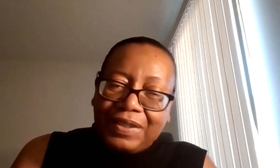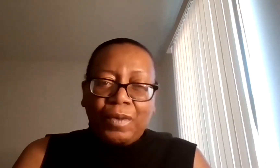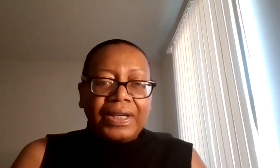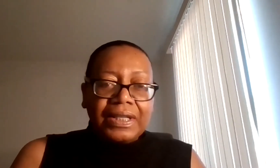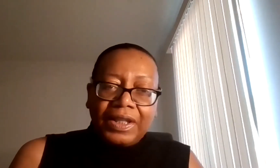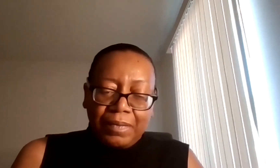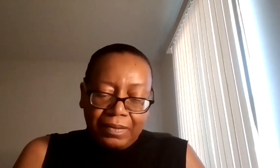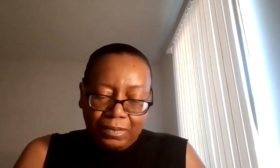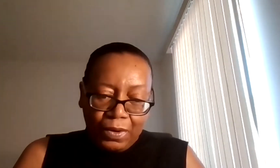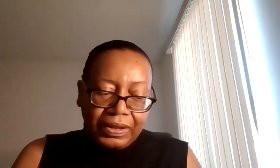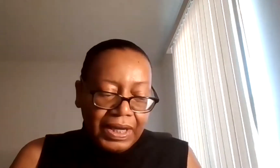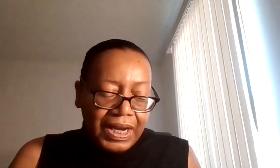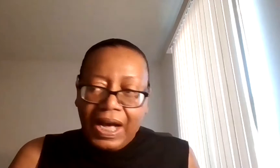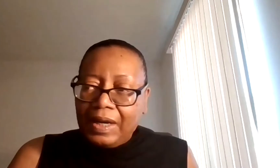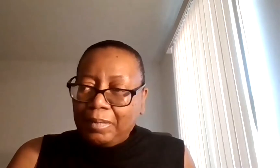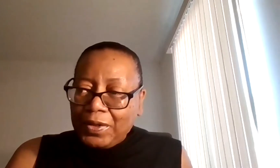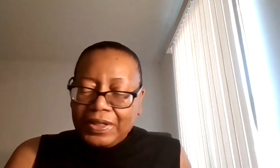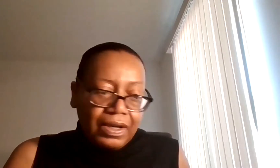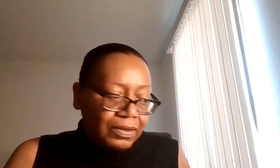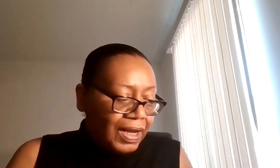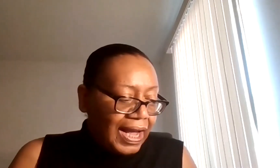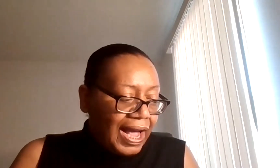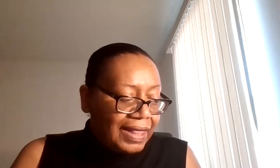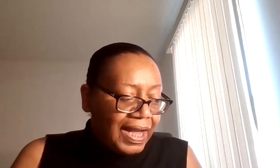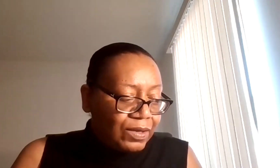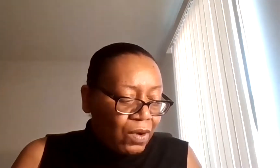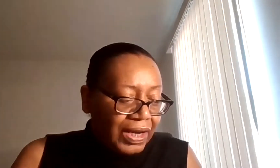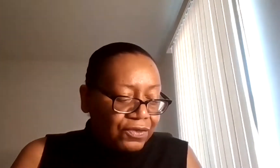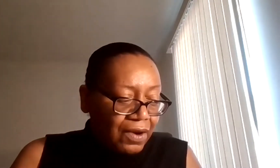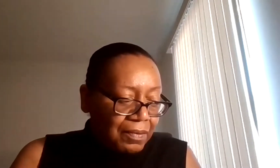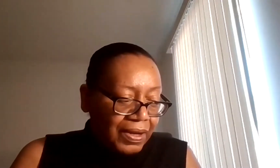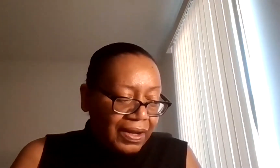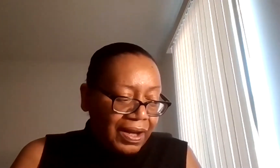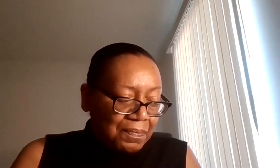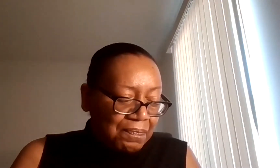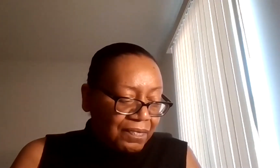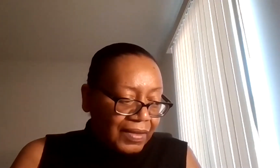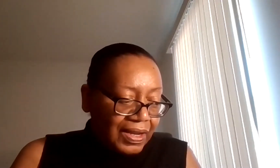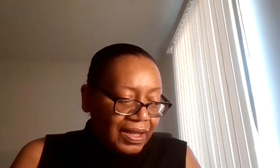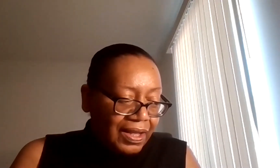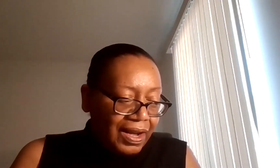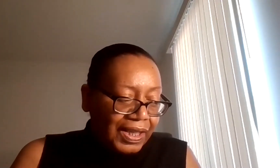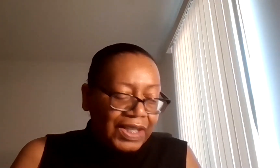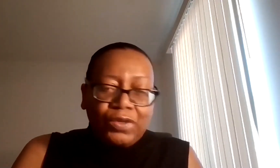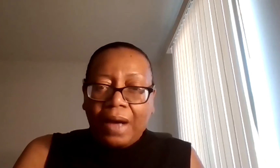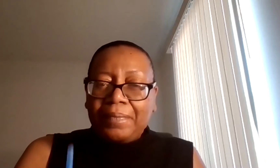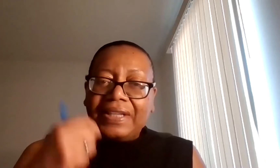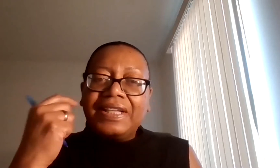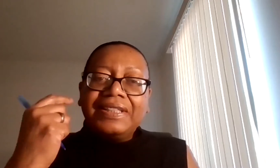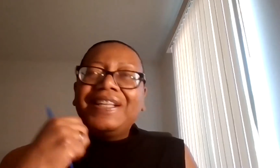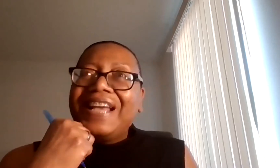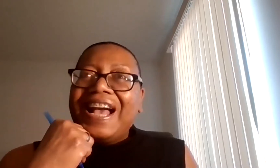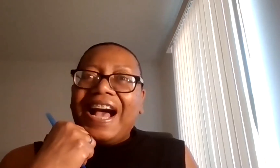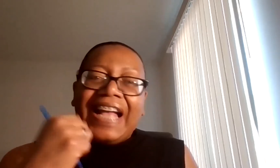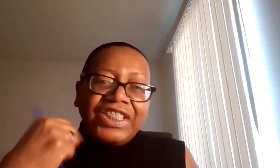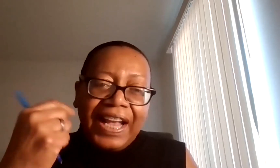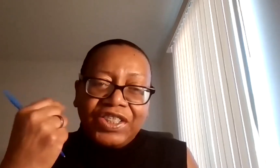perspectives, one, a little bit more, uh, personal, and then one from, um, uh, the trauma base.